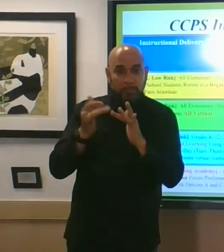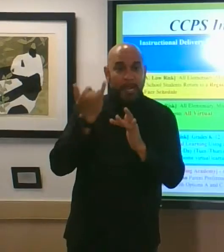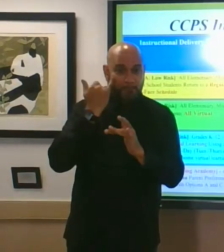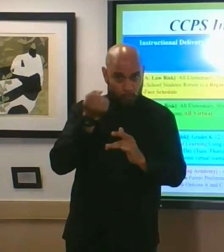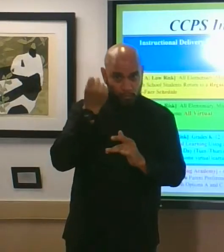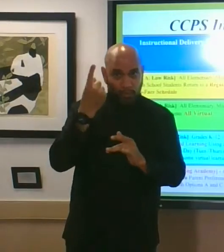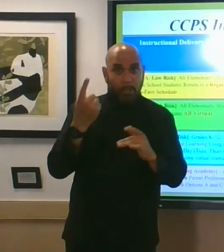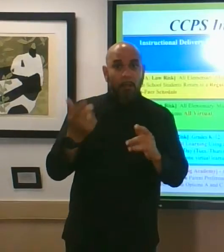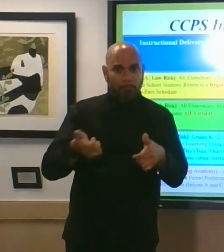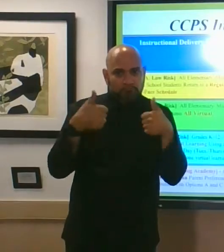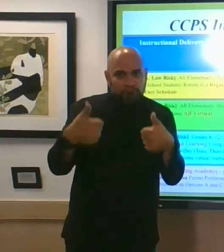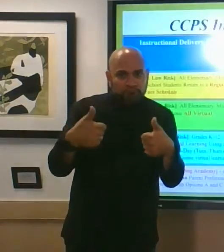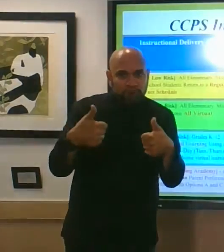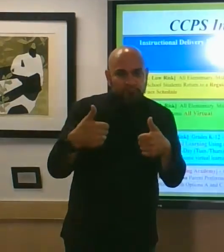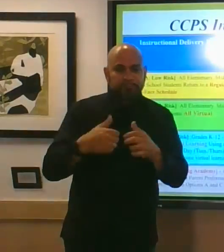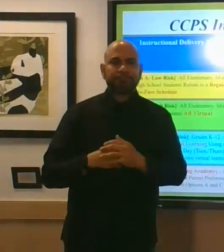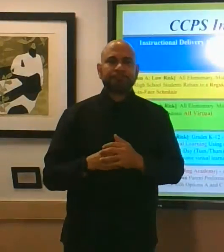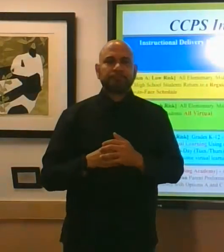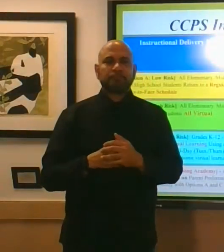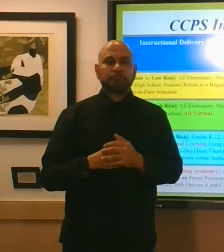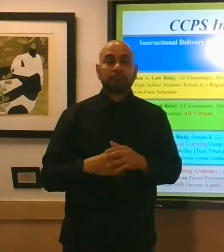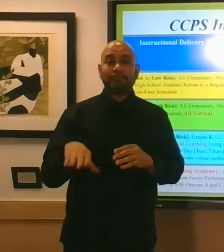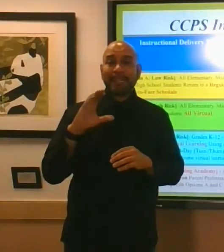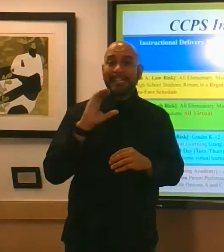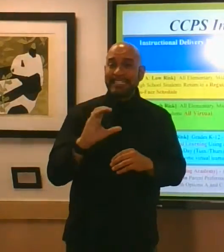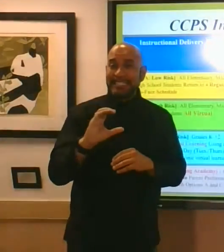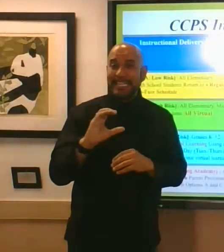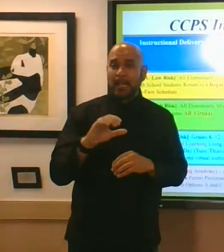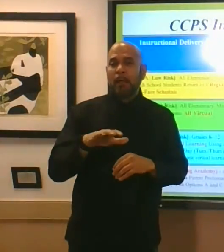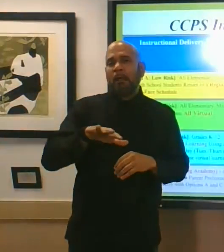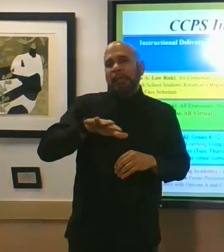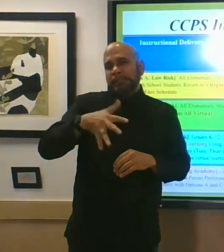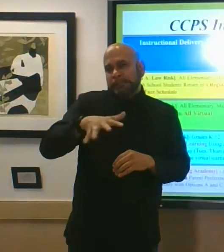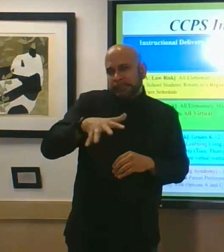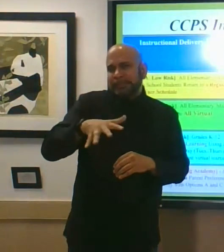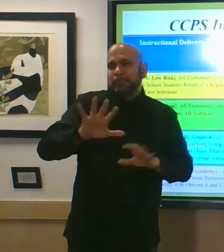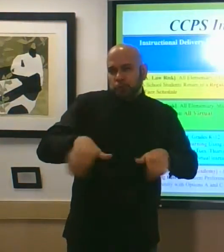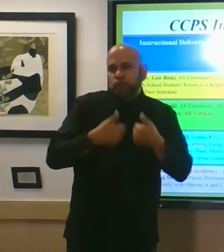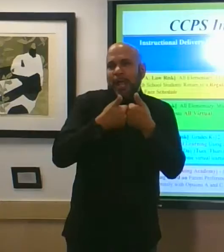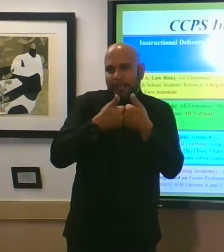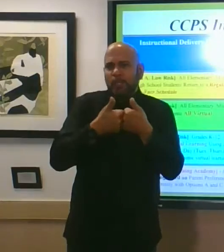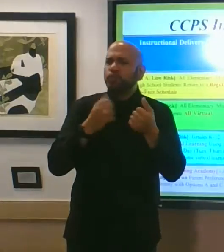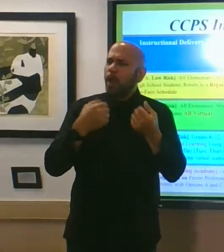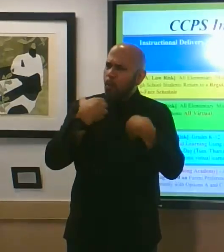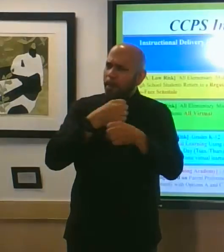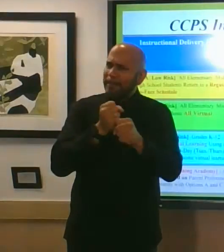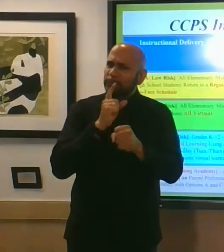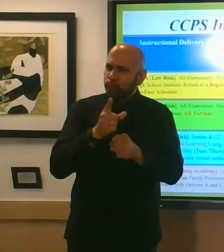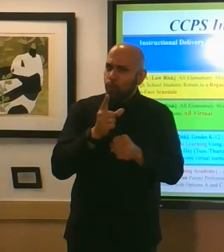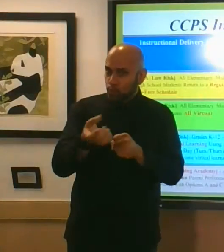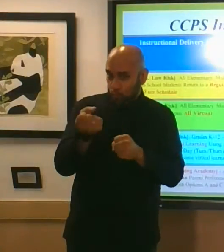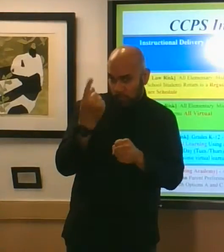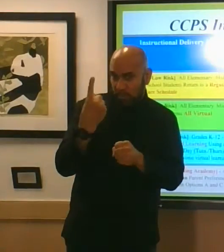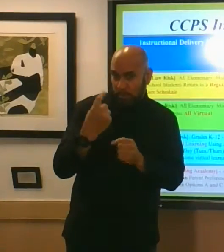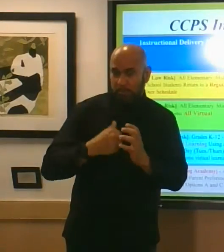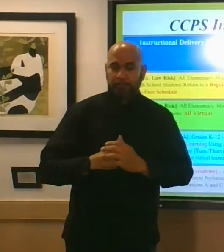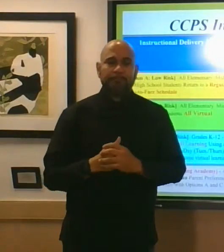if you get that option c is the one that is a little challenging so let me make sure you get it